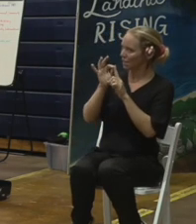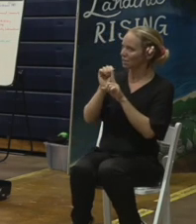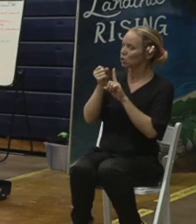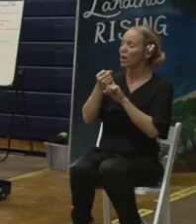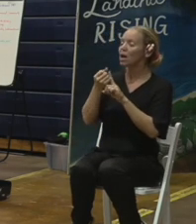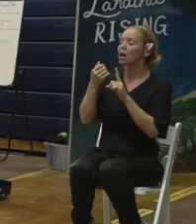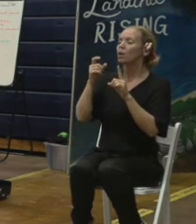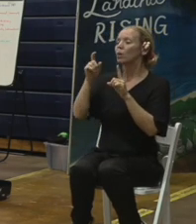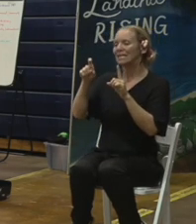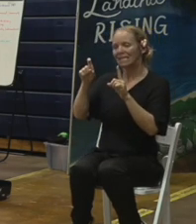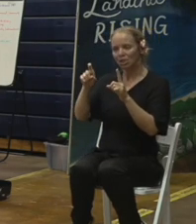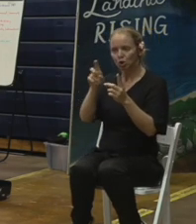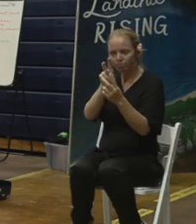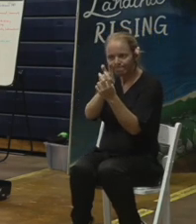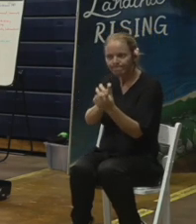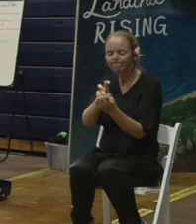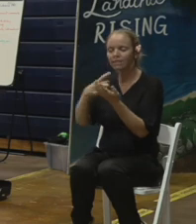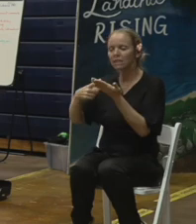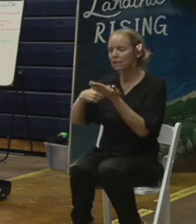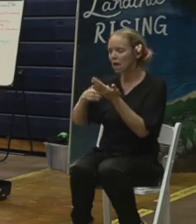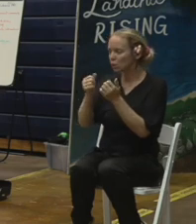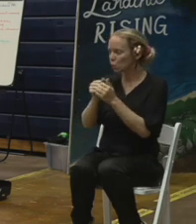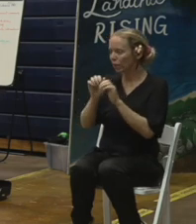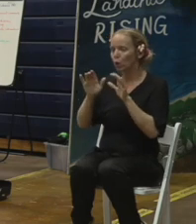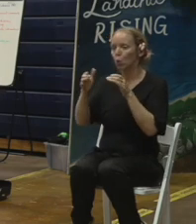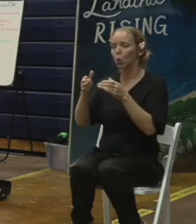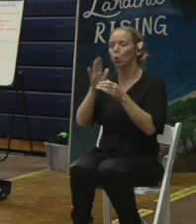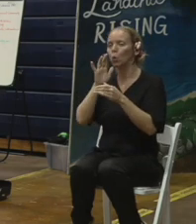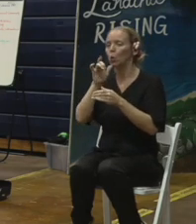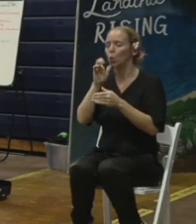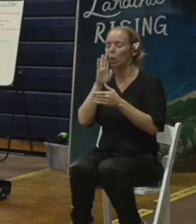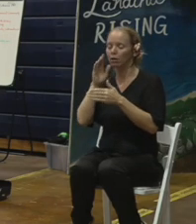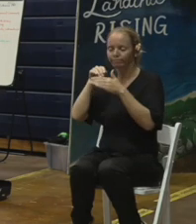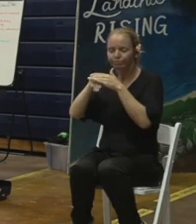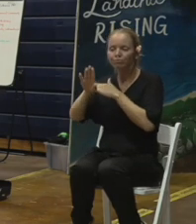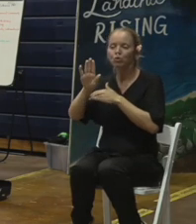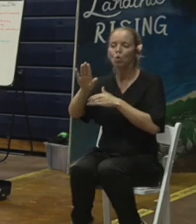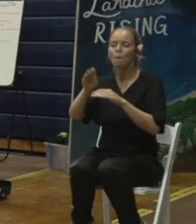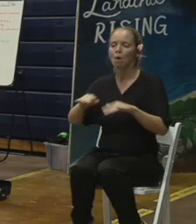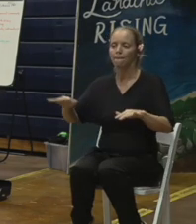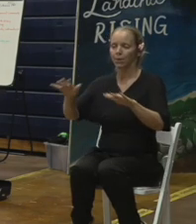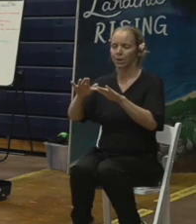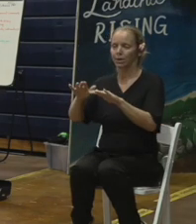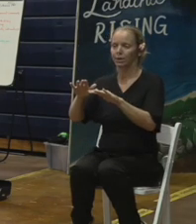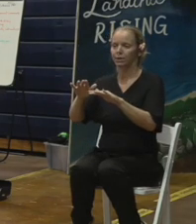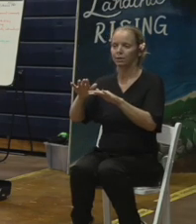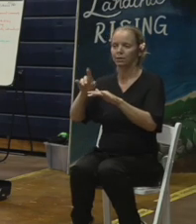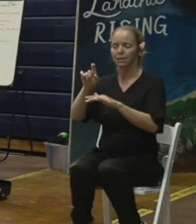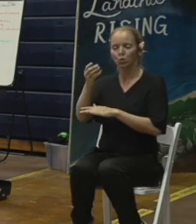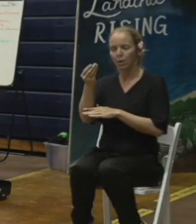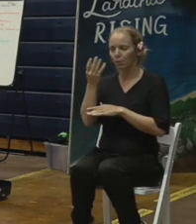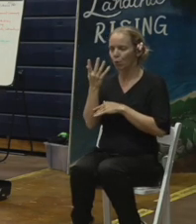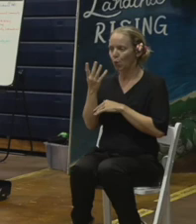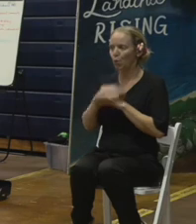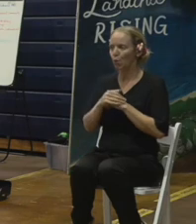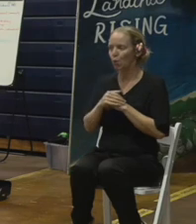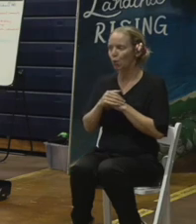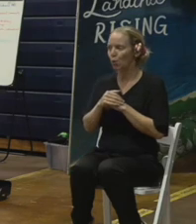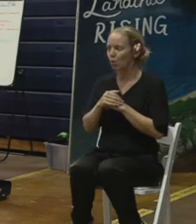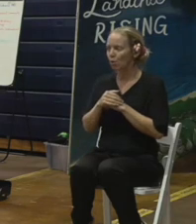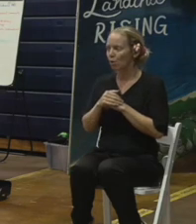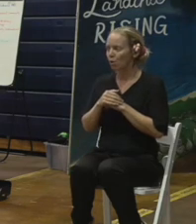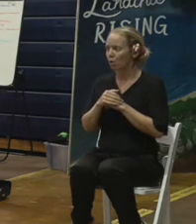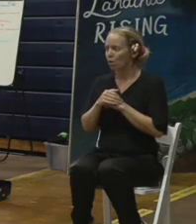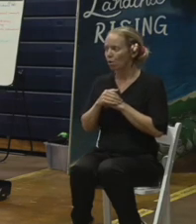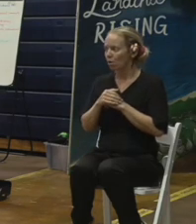that you need to have with the crews that are going to be removing. If there's an indication from an engineer